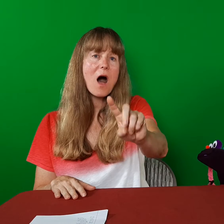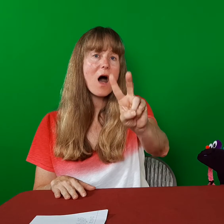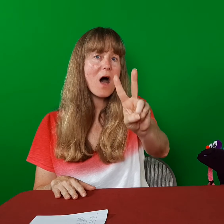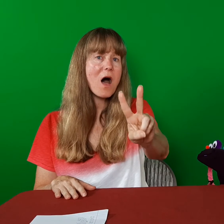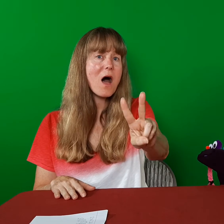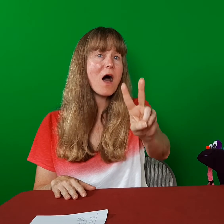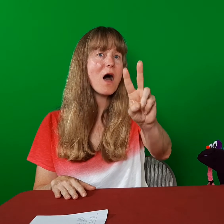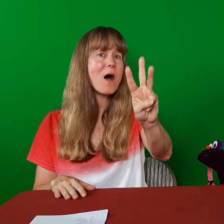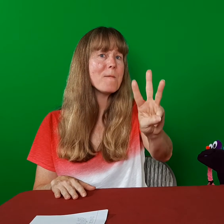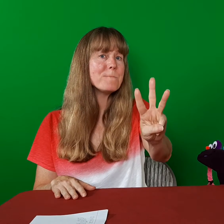Hum.